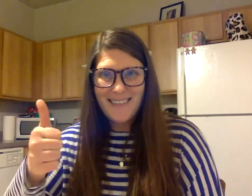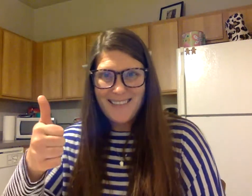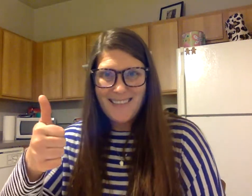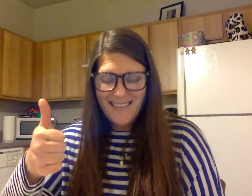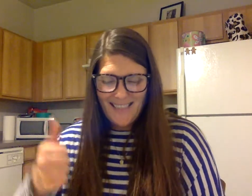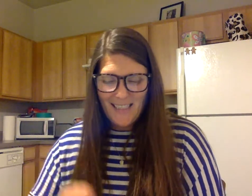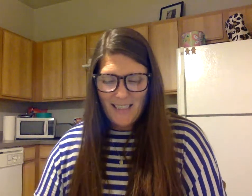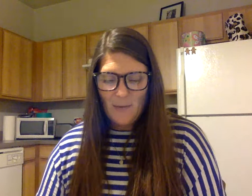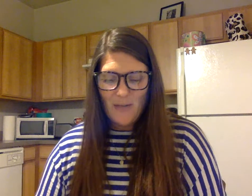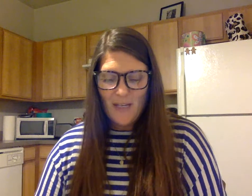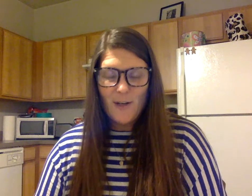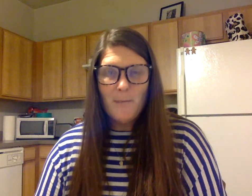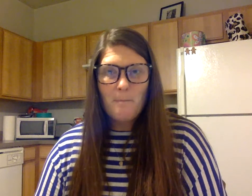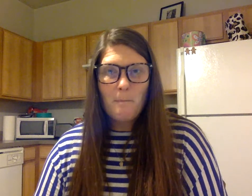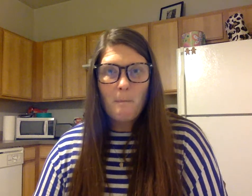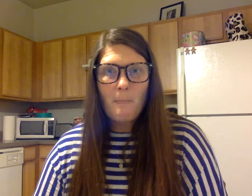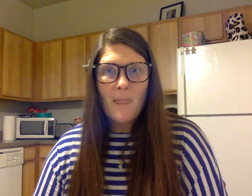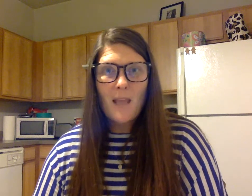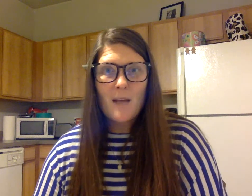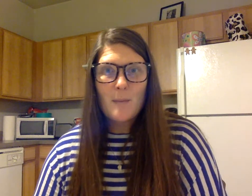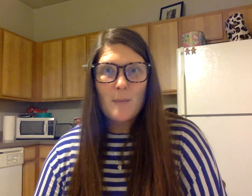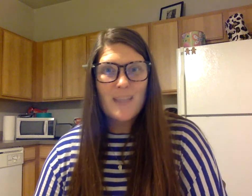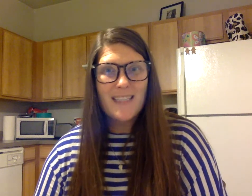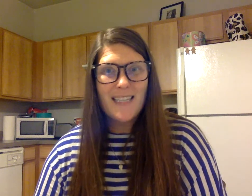Reader, princess.